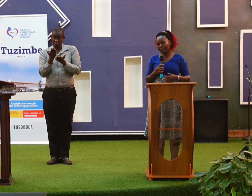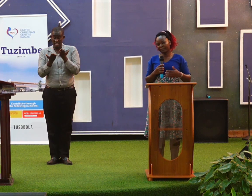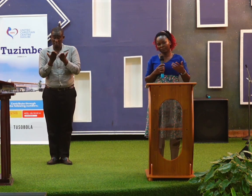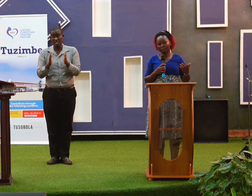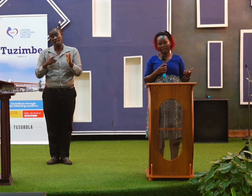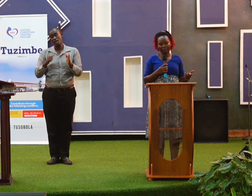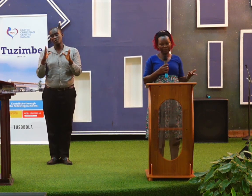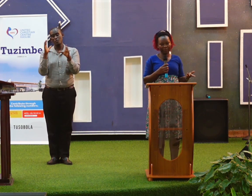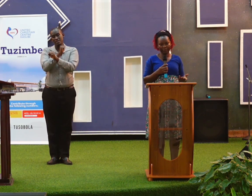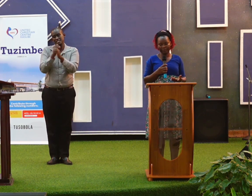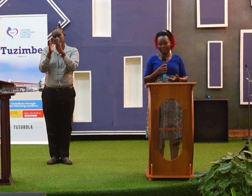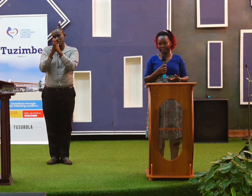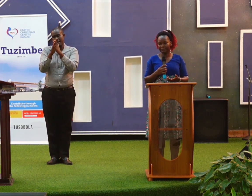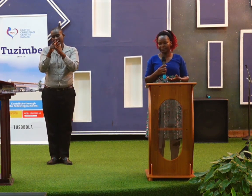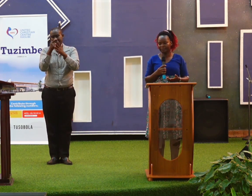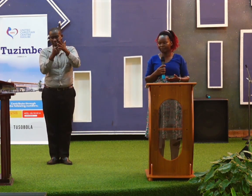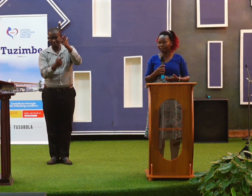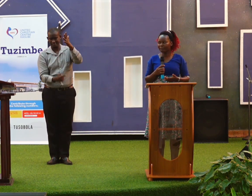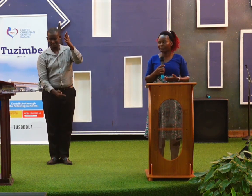even if you don't have prayer requests